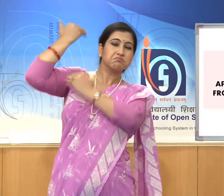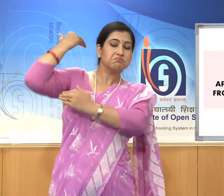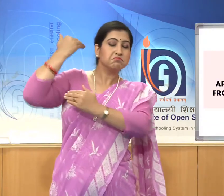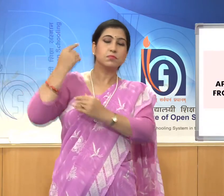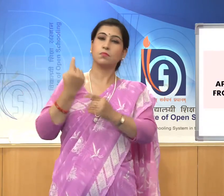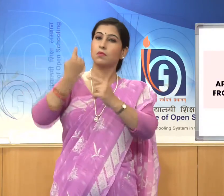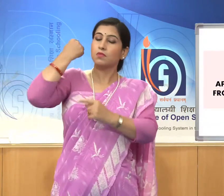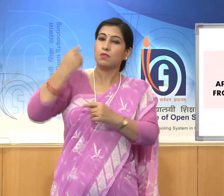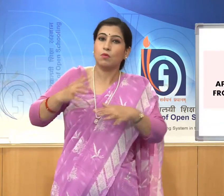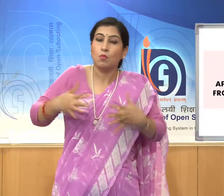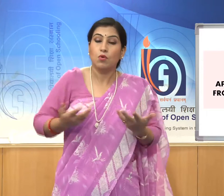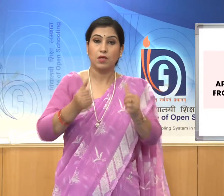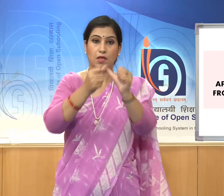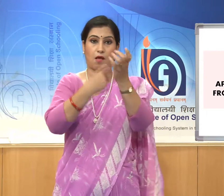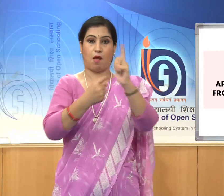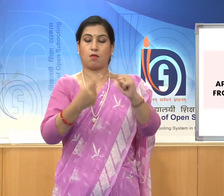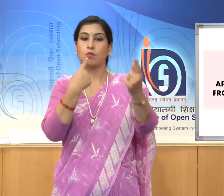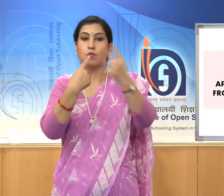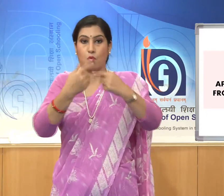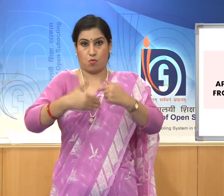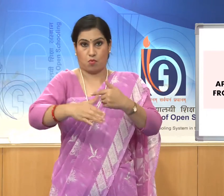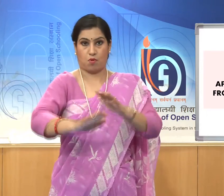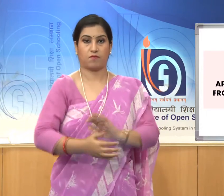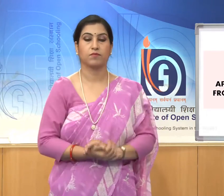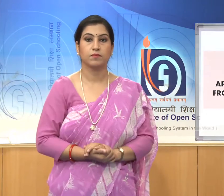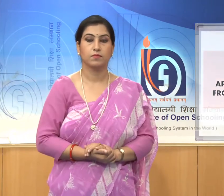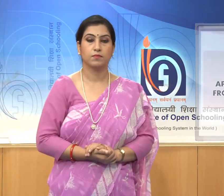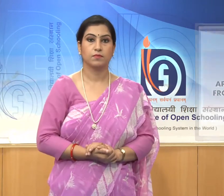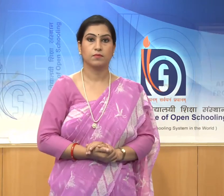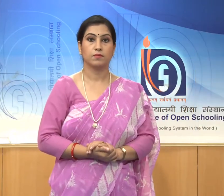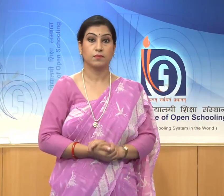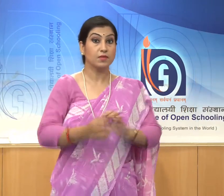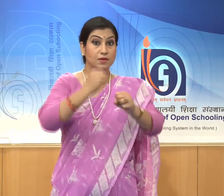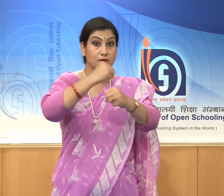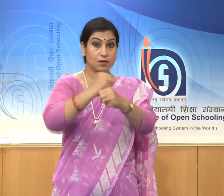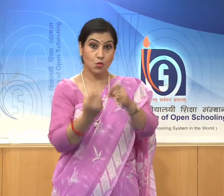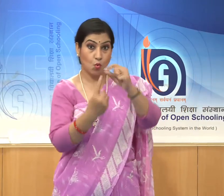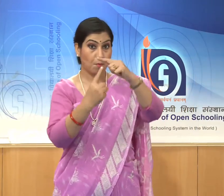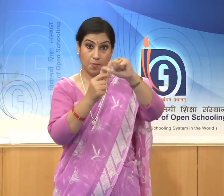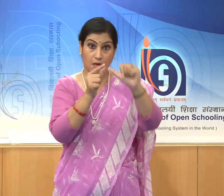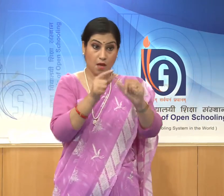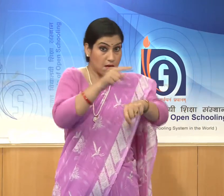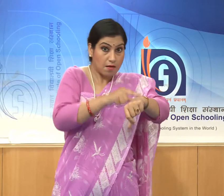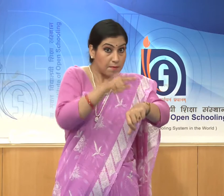Appreciation of Art. The post-Gupta period in India